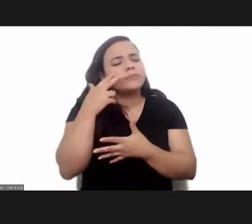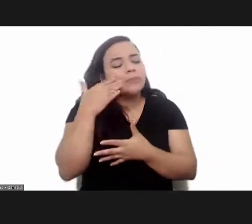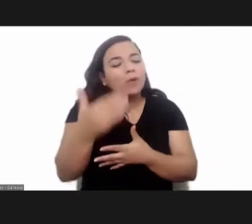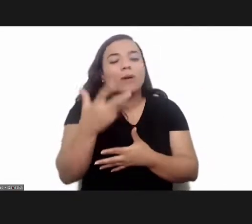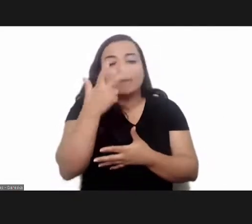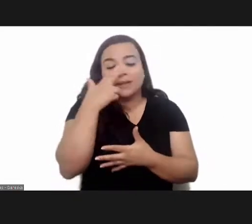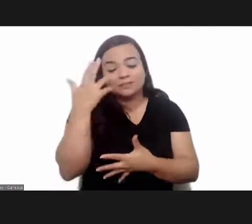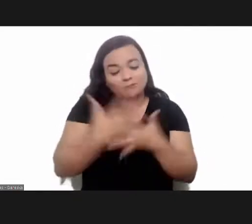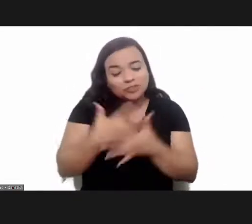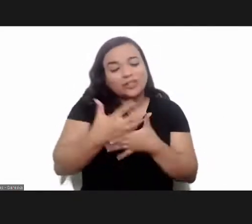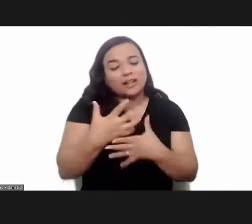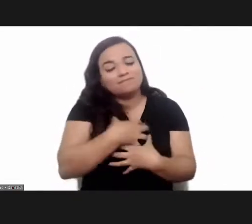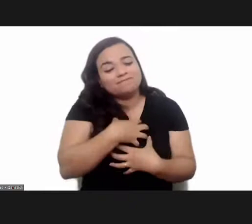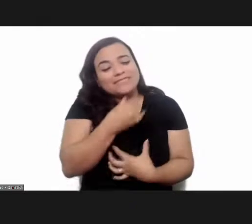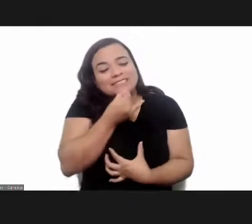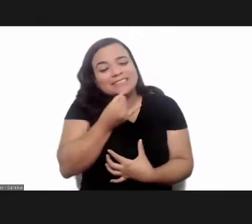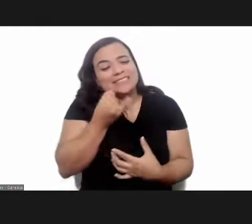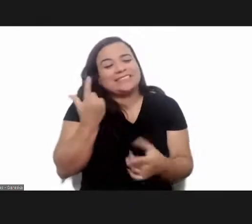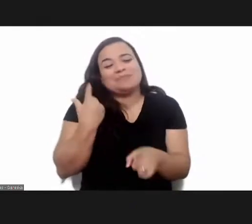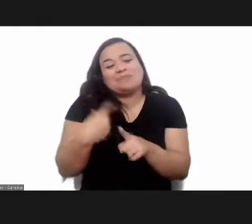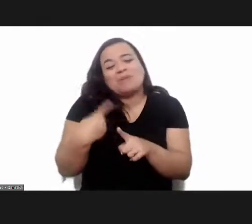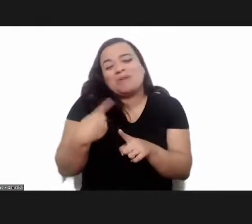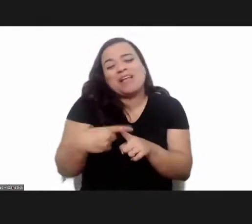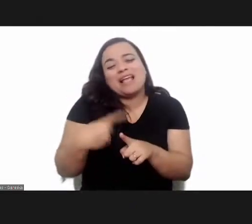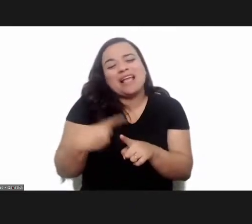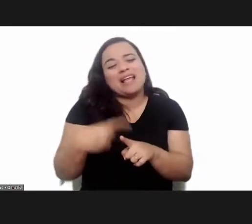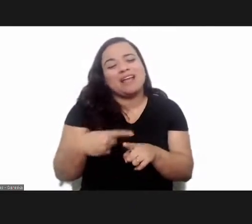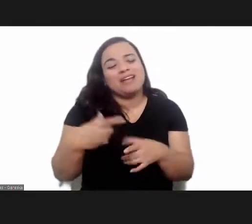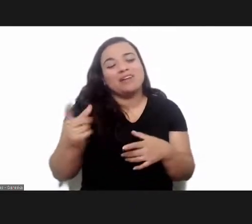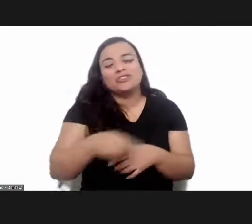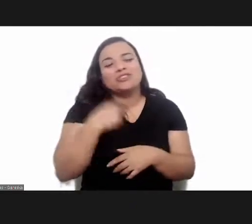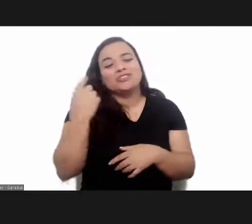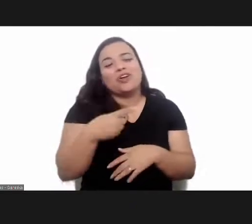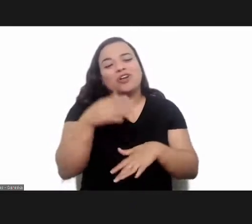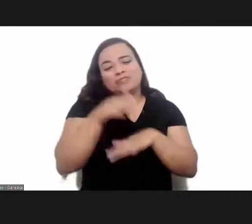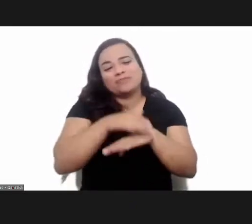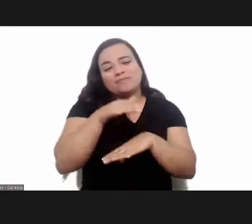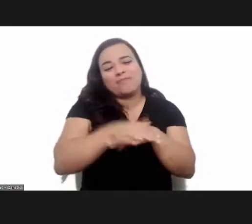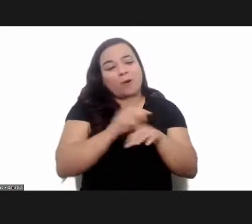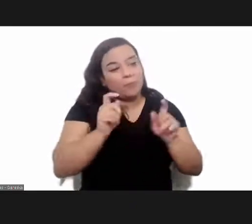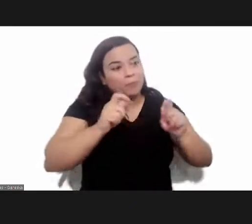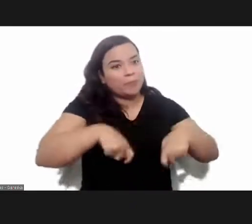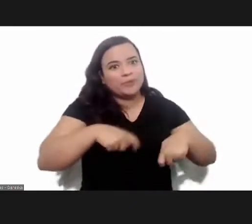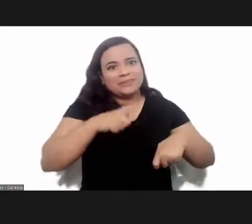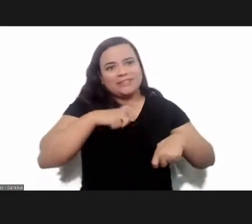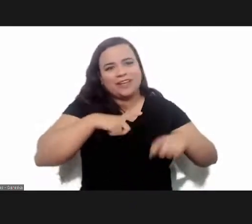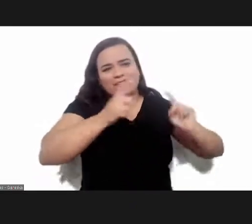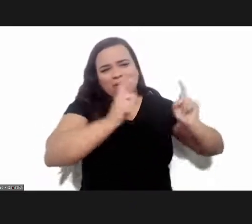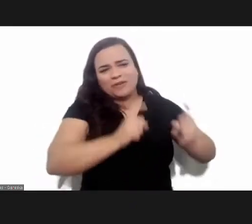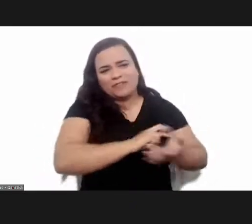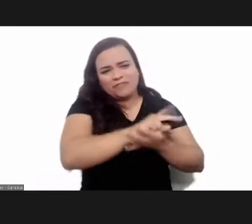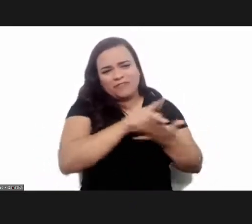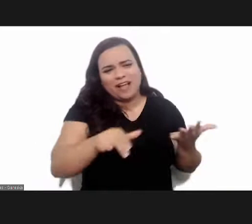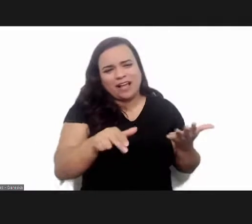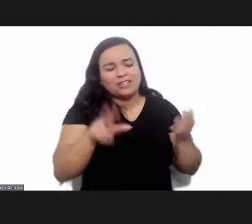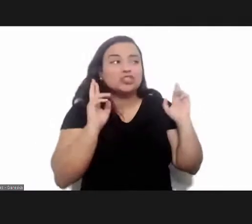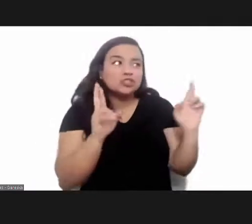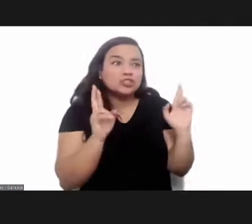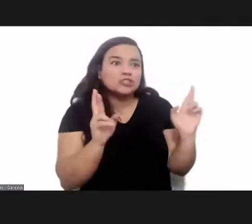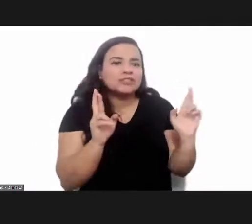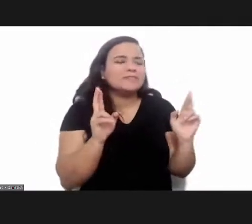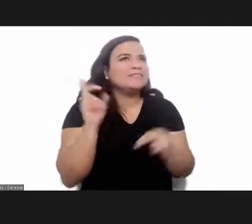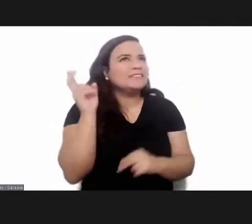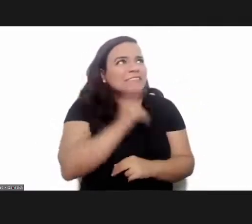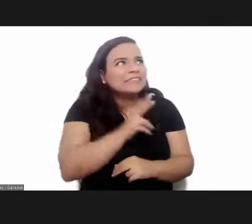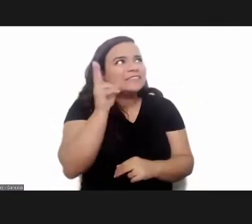there some frustration it was rather bittersweet in that sense because at some moment we held several different meetings during that period and we